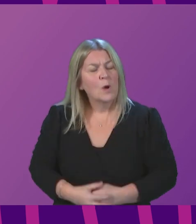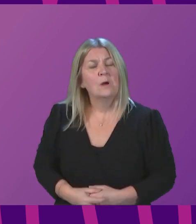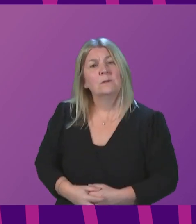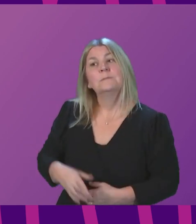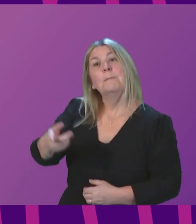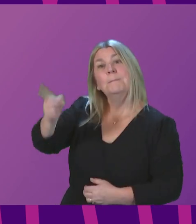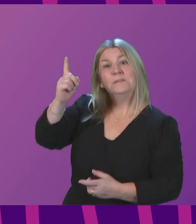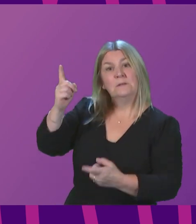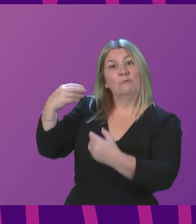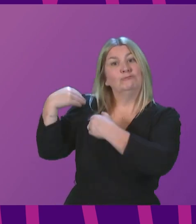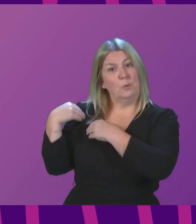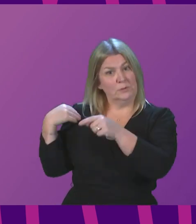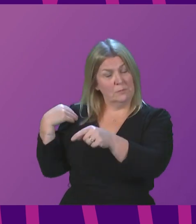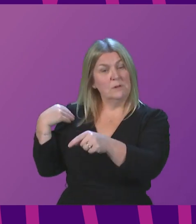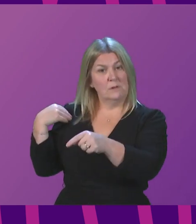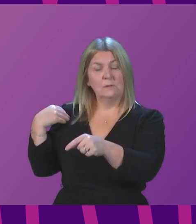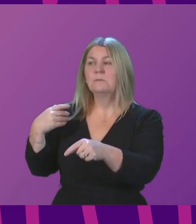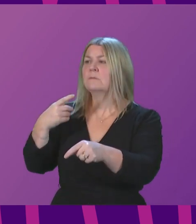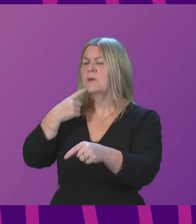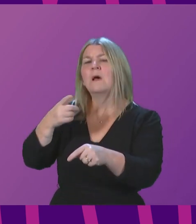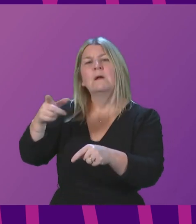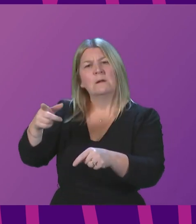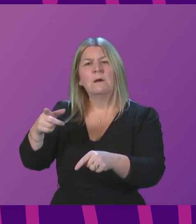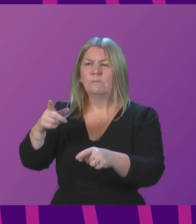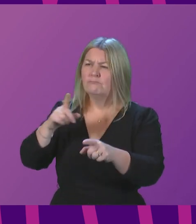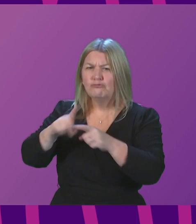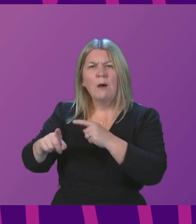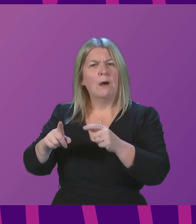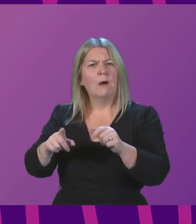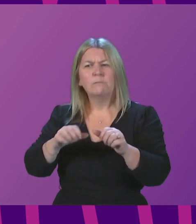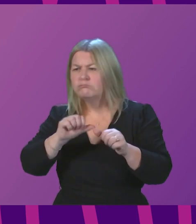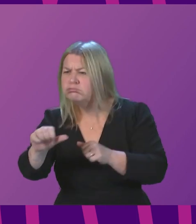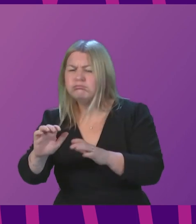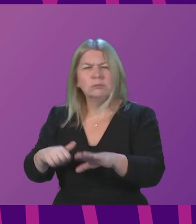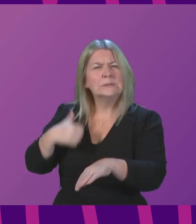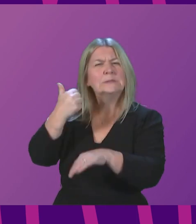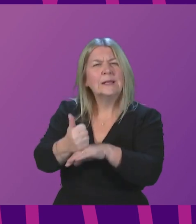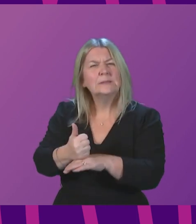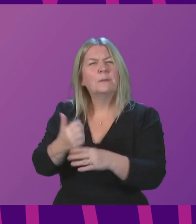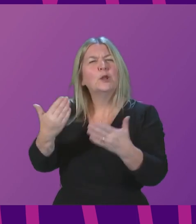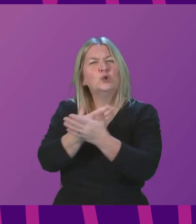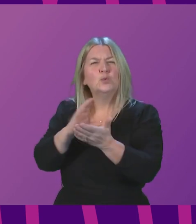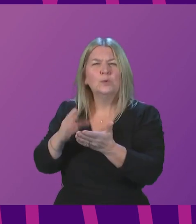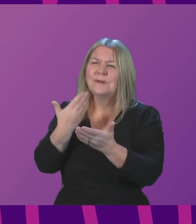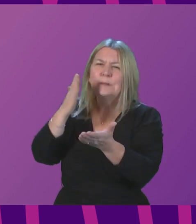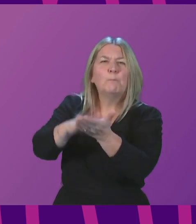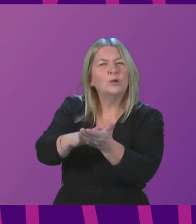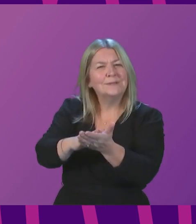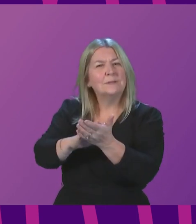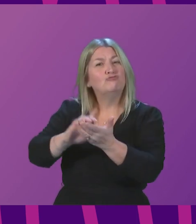also set out how we intend to progress towards implementation of the deposit return scheme in Parliament earlier this week.